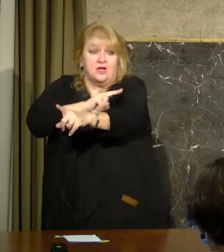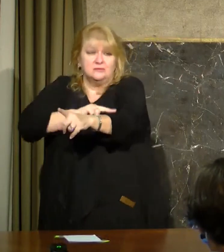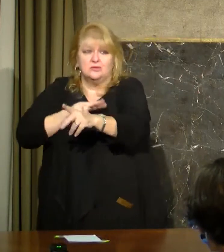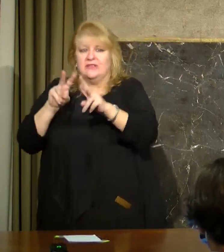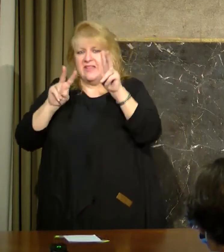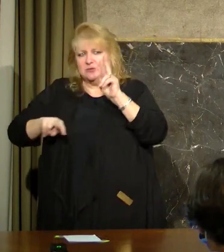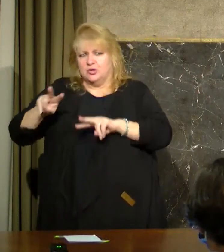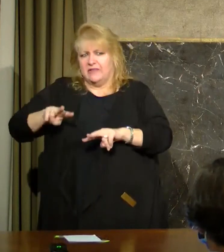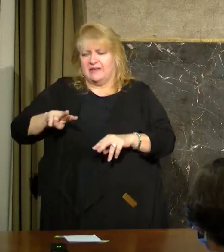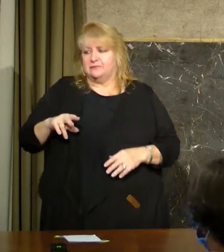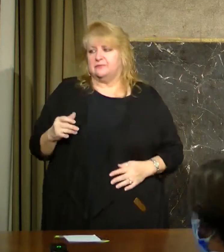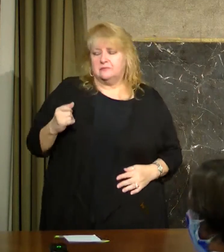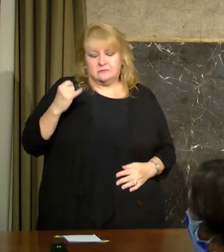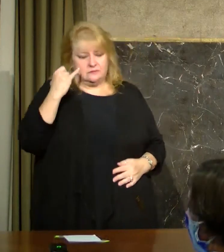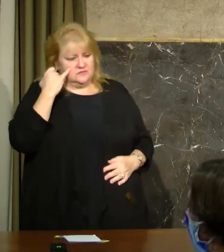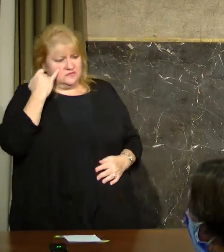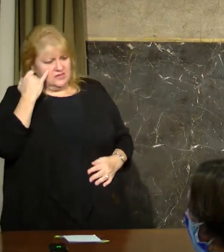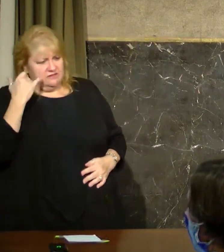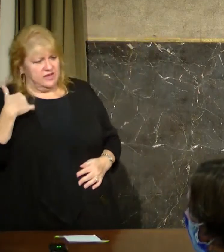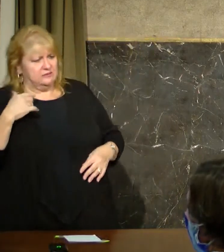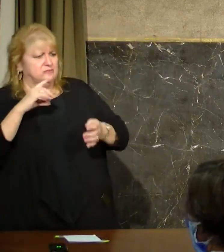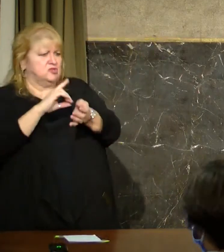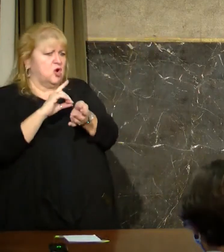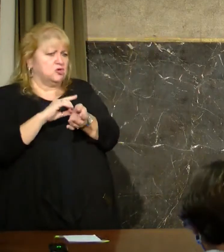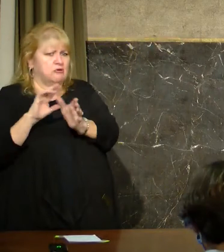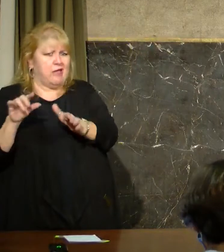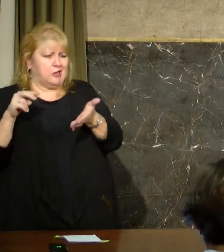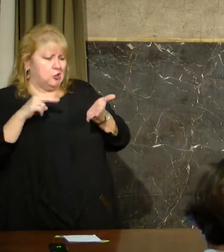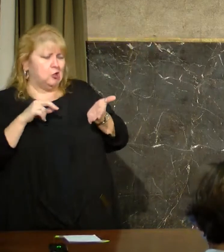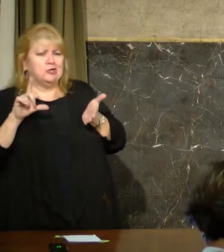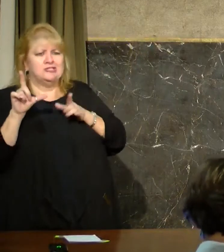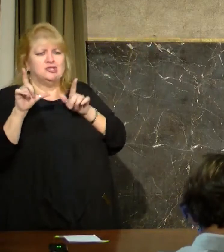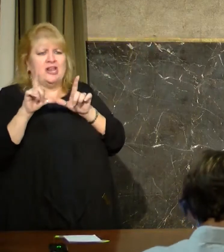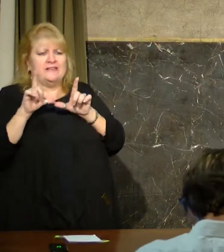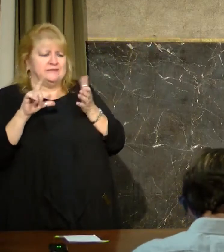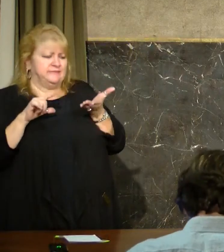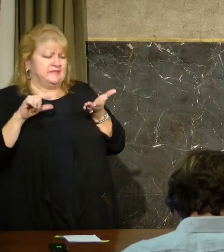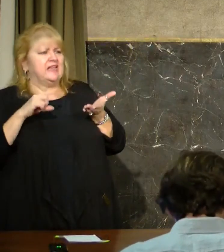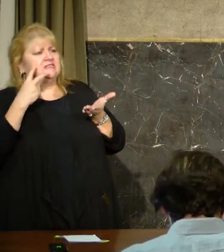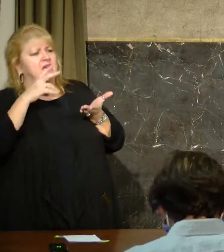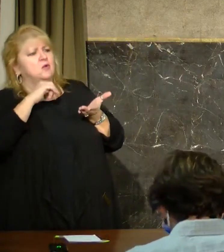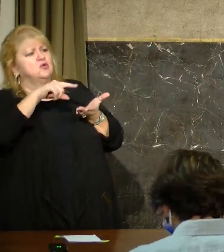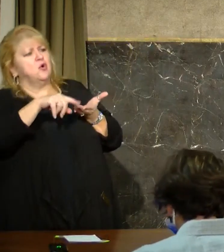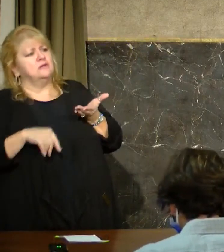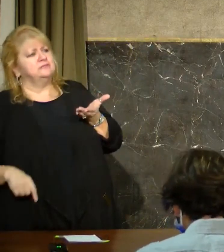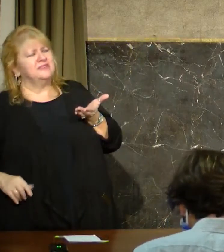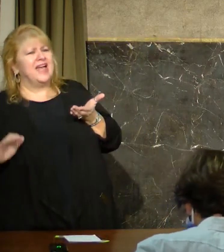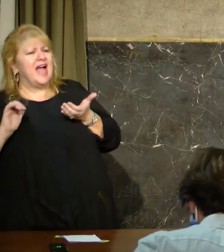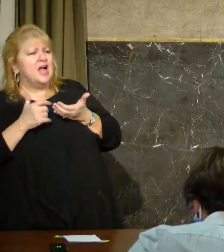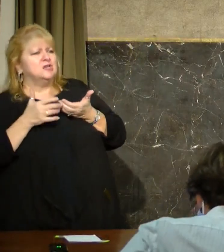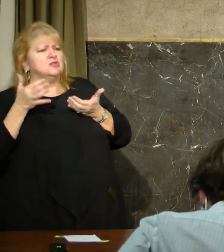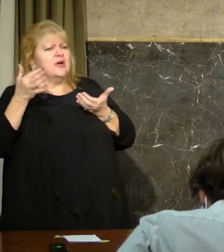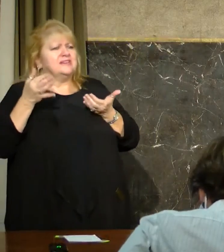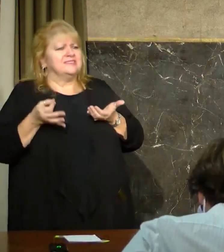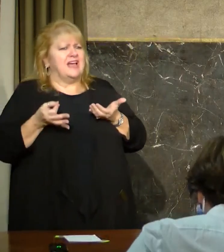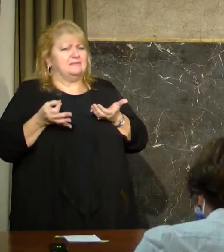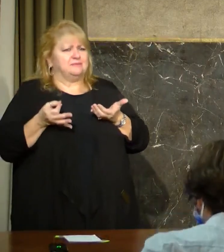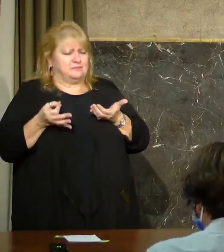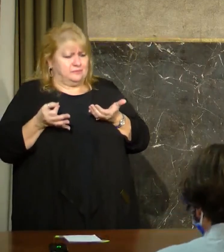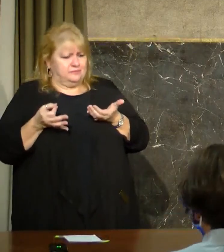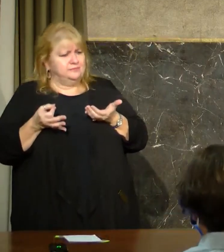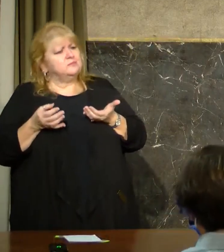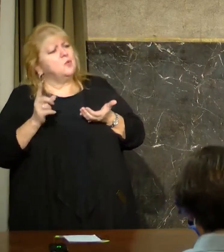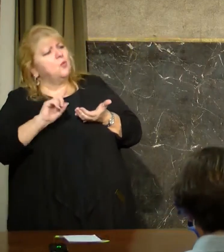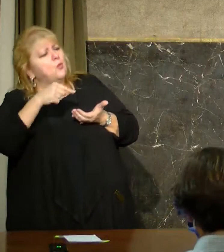guess if I'm a provider, though, like I can just check your driver's license and find out how old you are. I don't know how I decide, find out where you